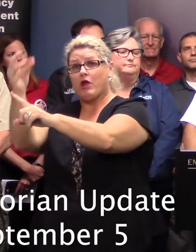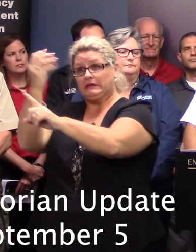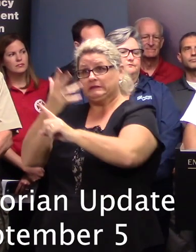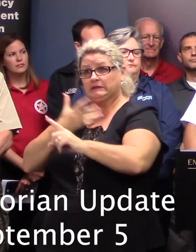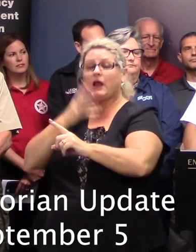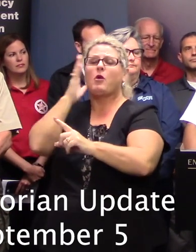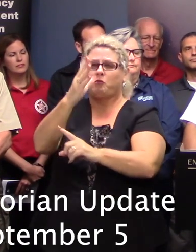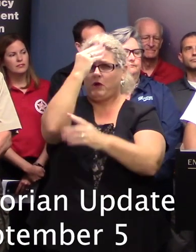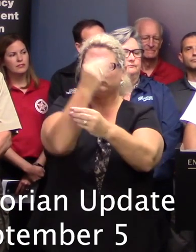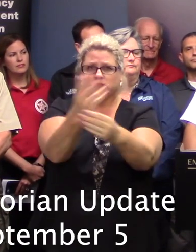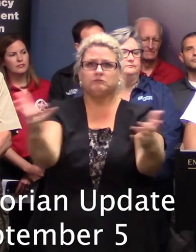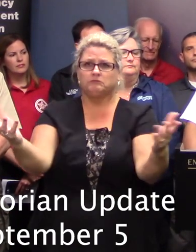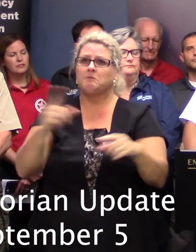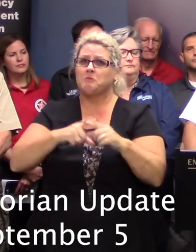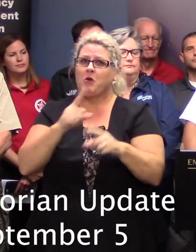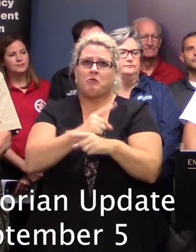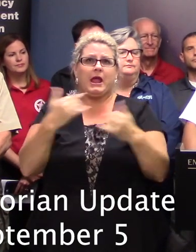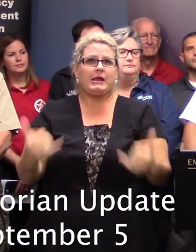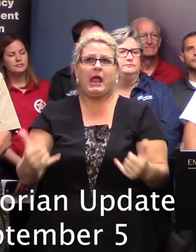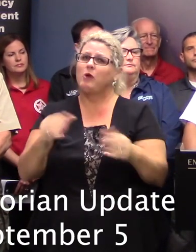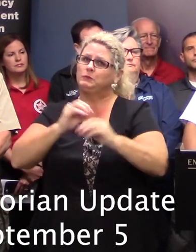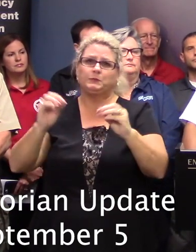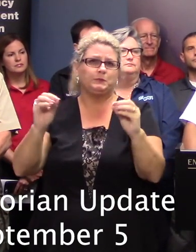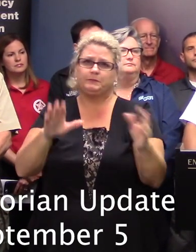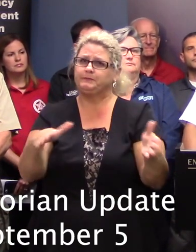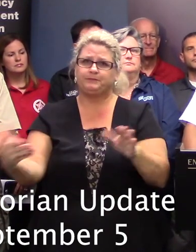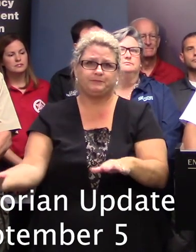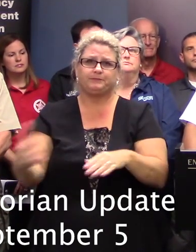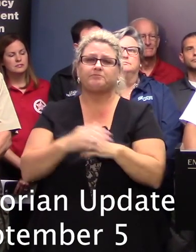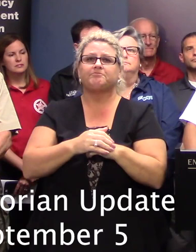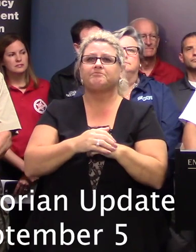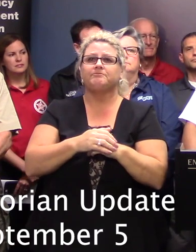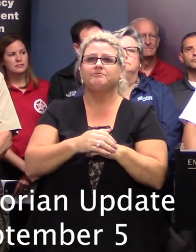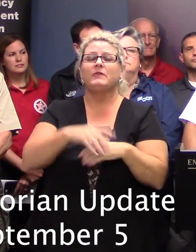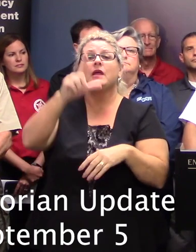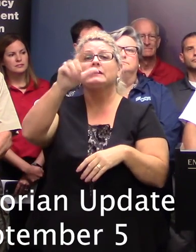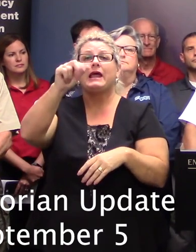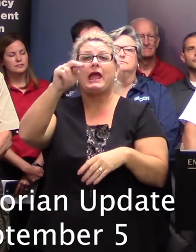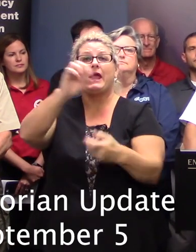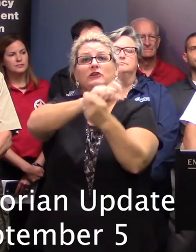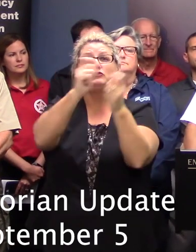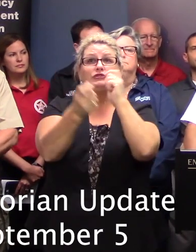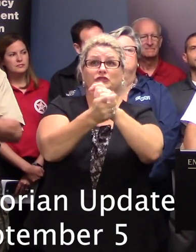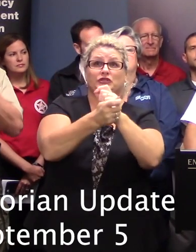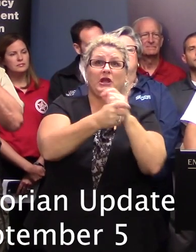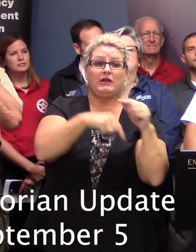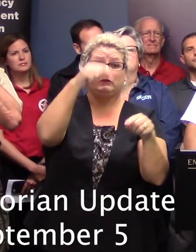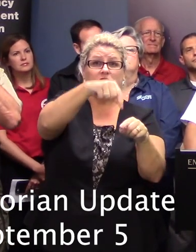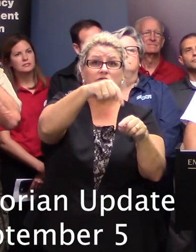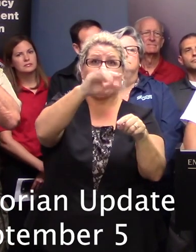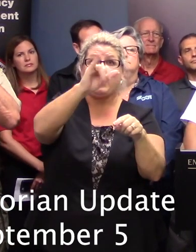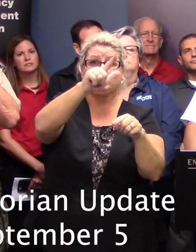provide that information to you. I-26 lane reverser ended yesterday. We closed the entry